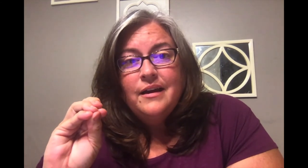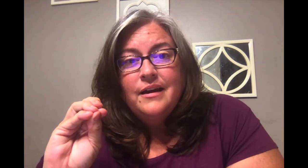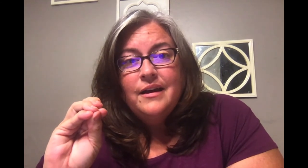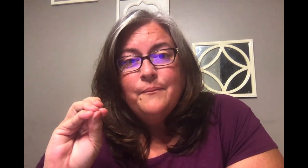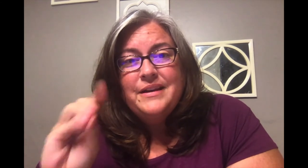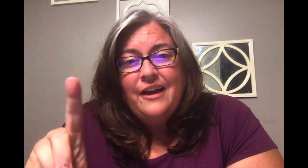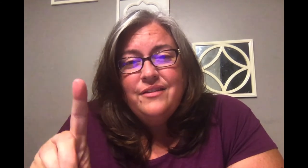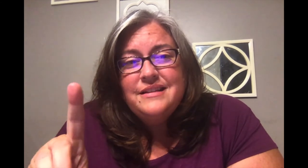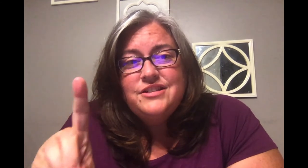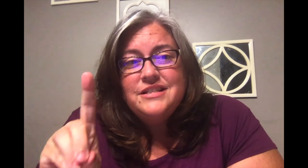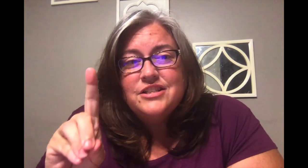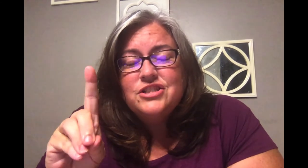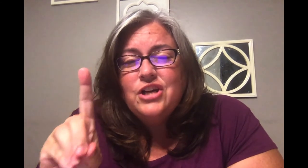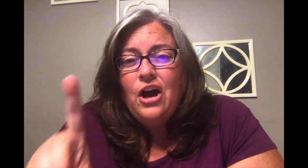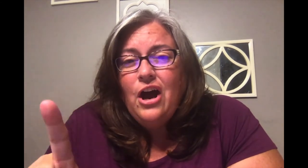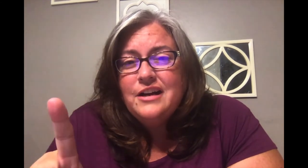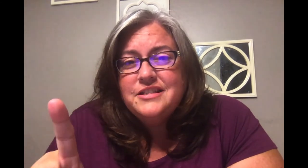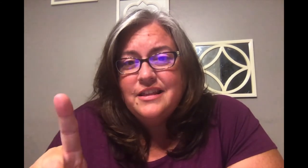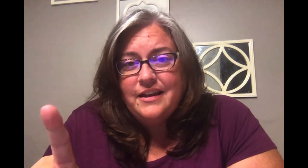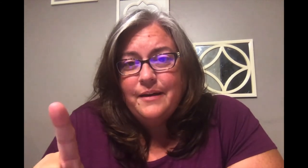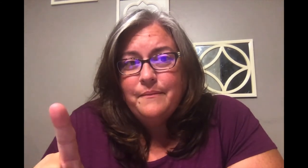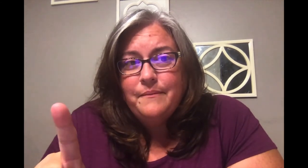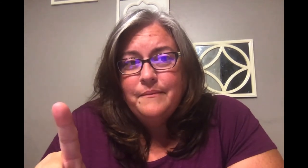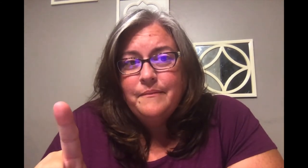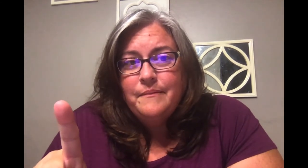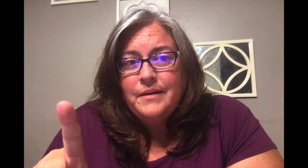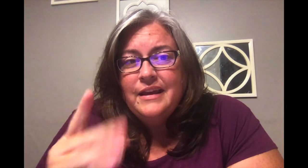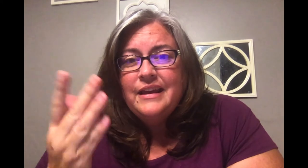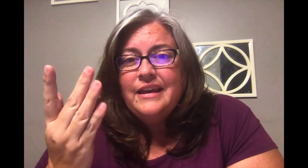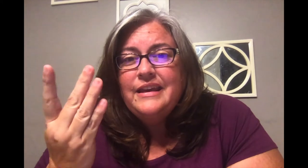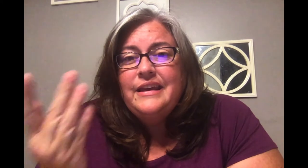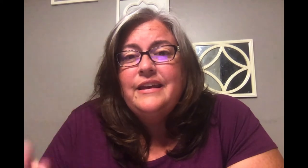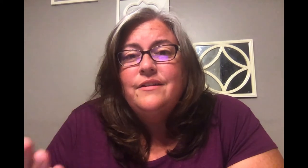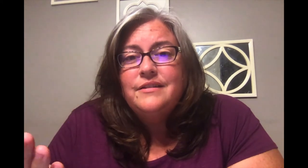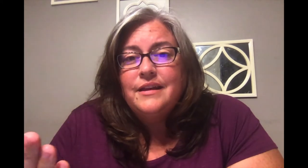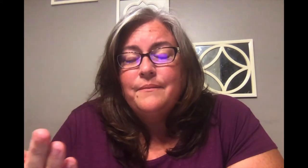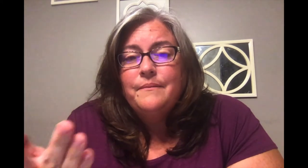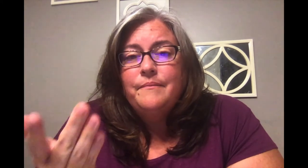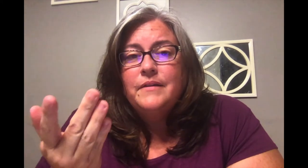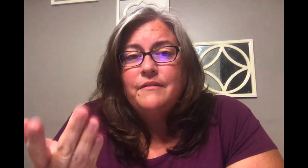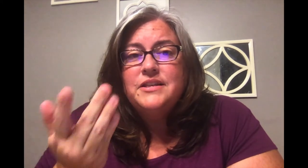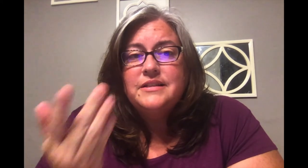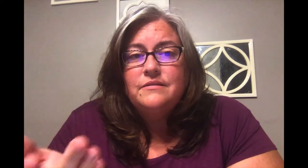But not only did Jesus Talk to them He healed them Of this illness